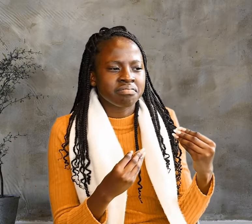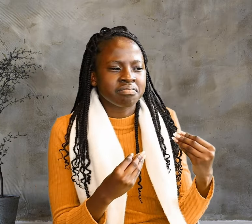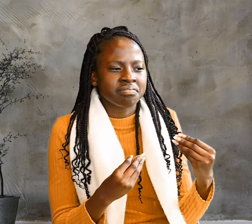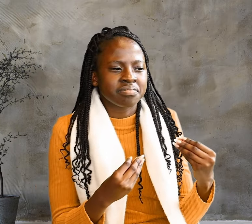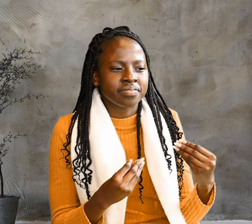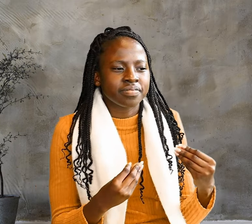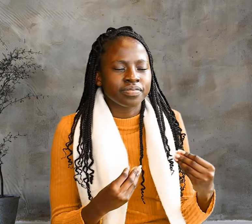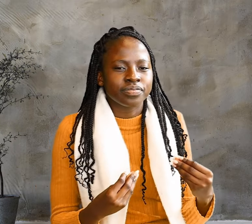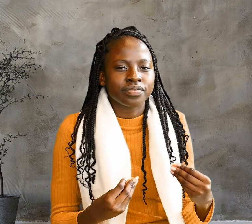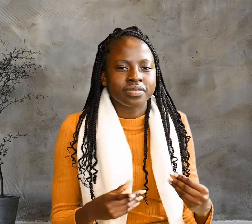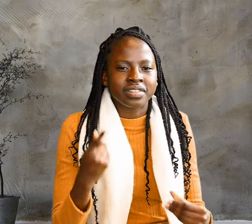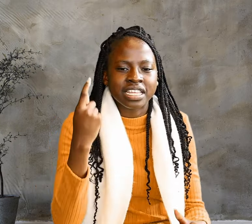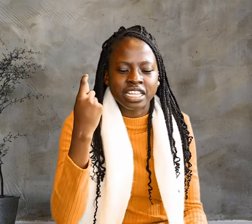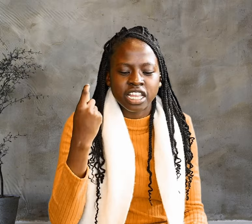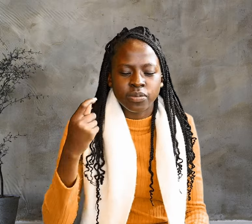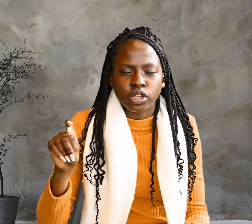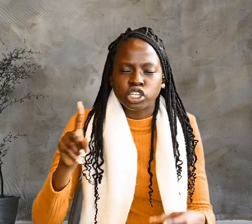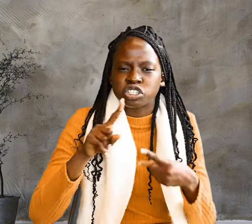The Plot to Kill Jesus